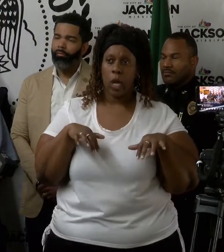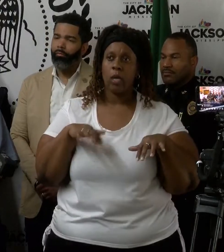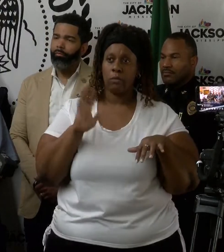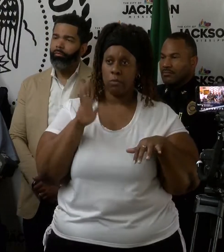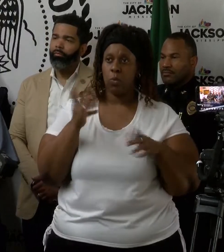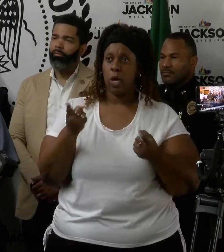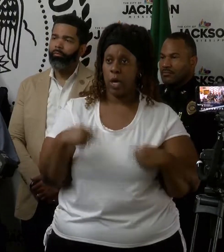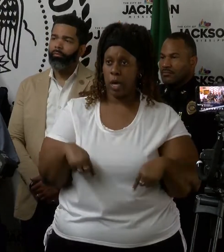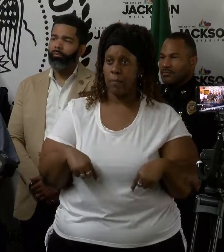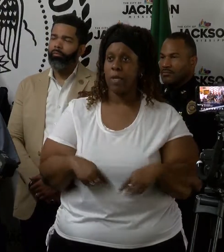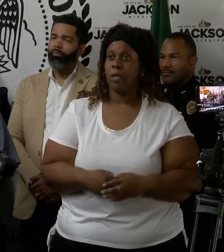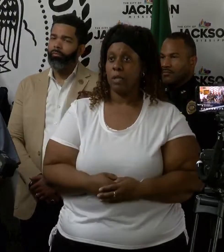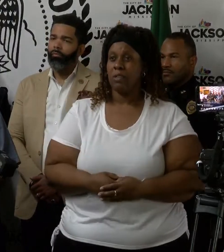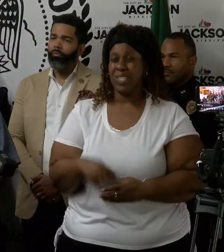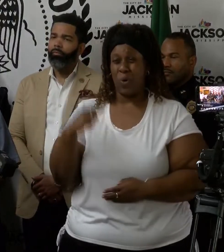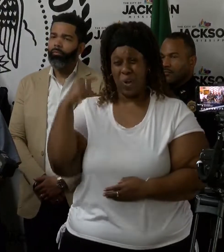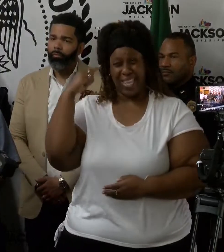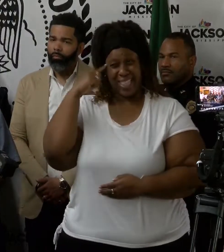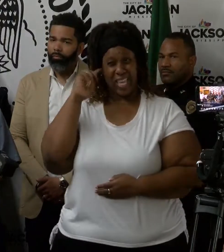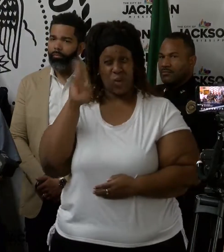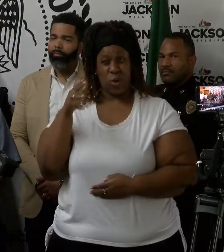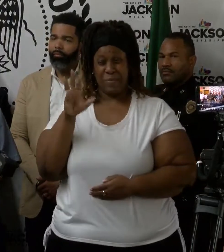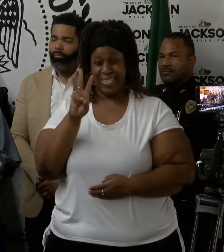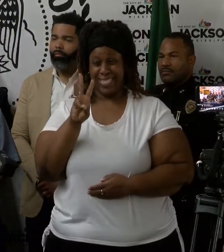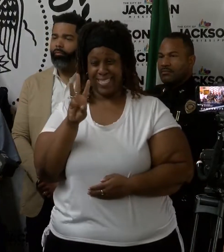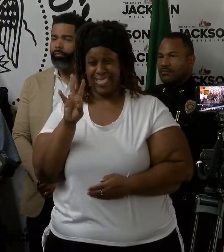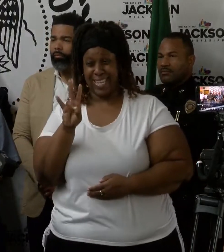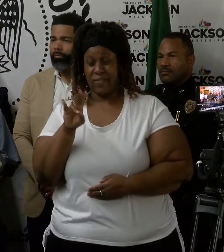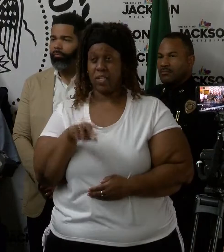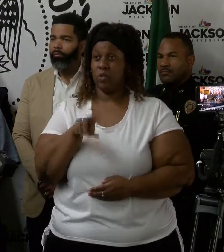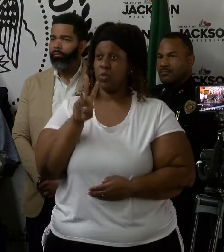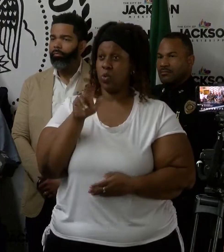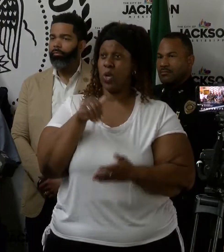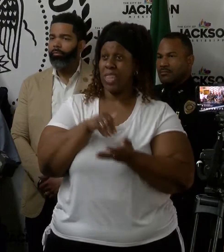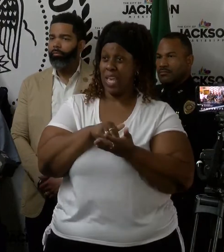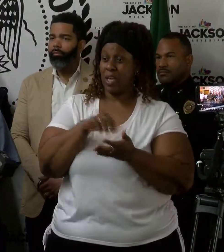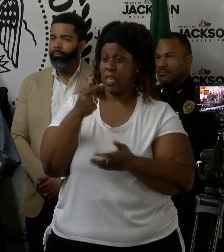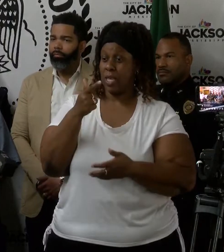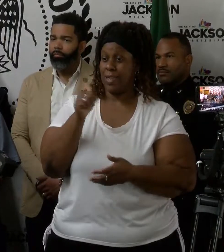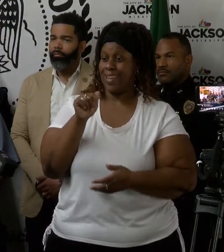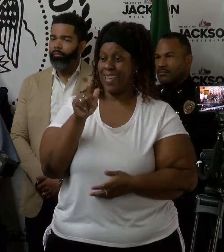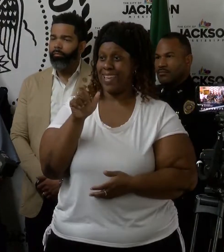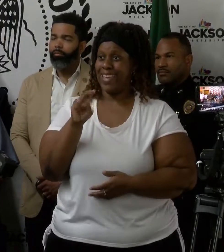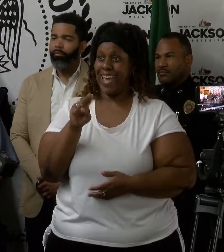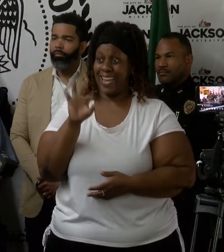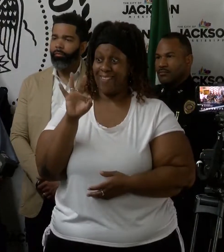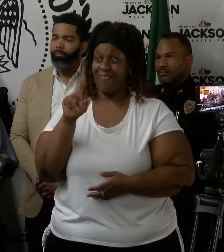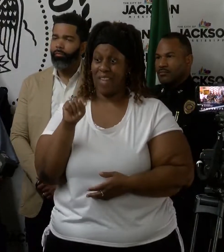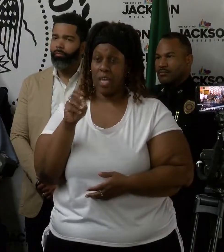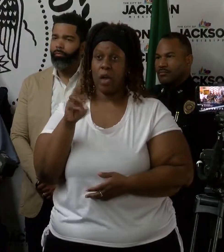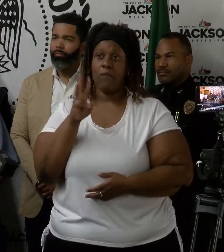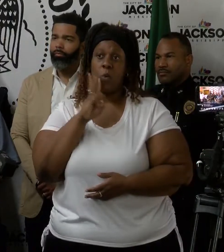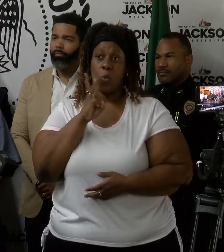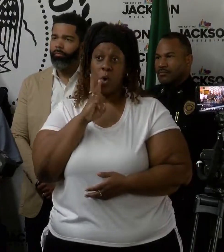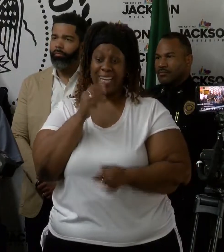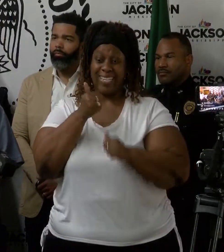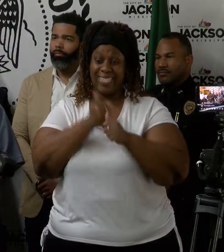estimated at this time to be 67,000 to 72,000 cubic feet per